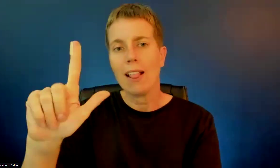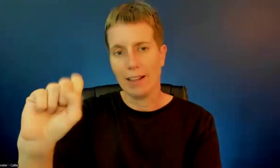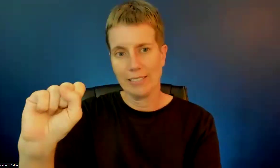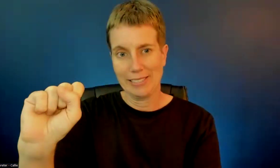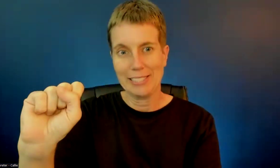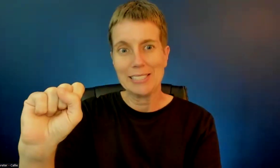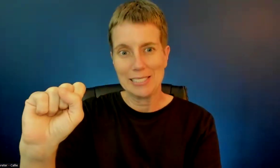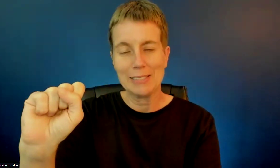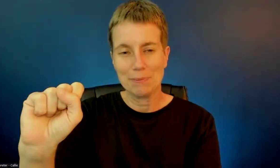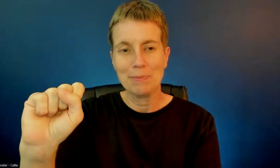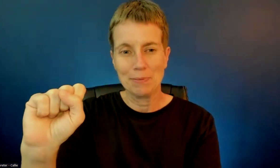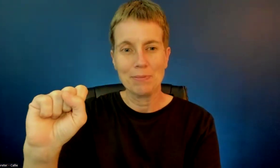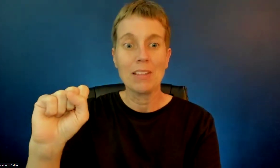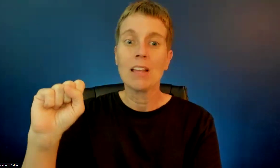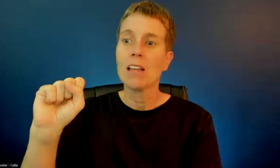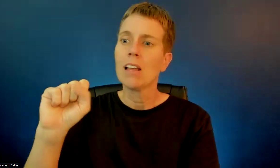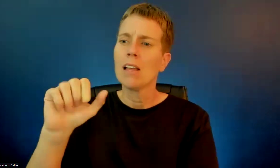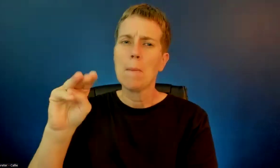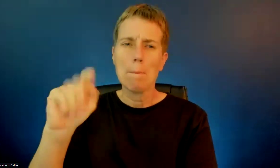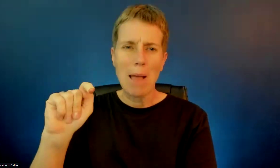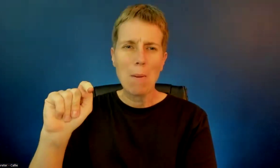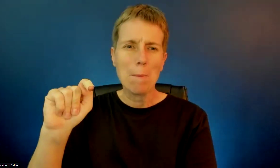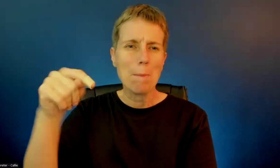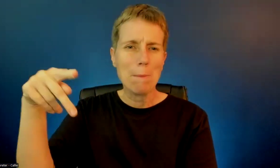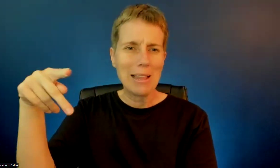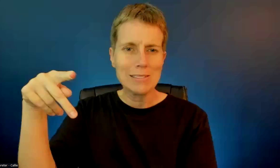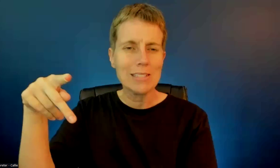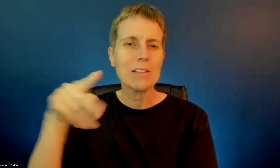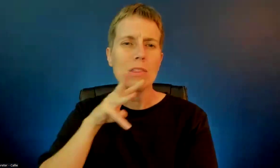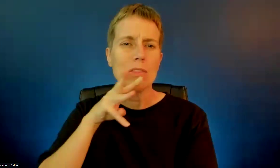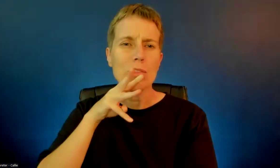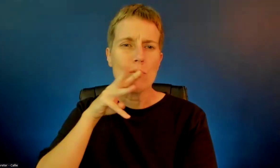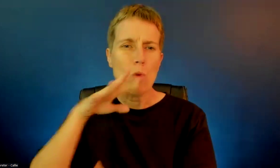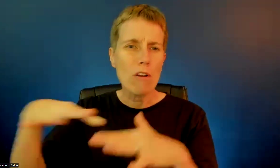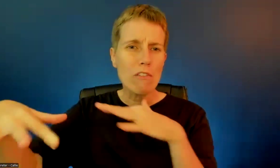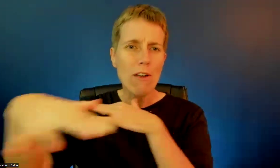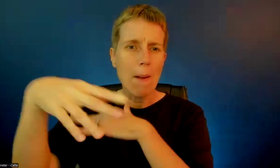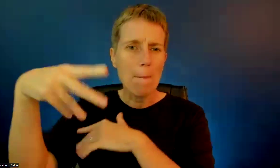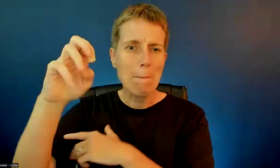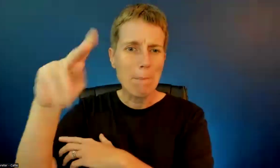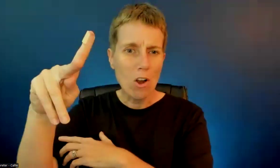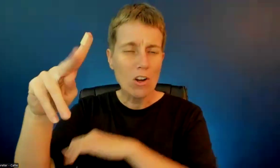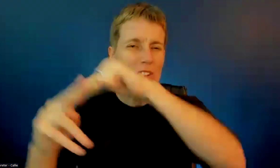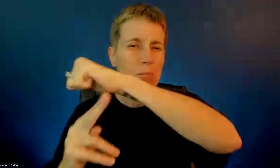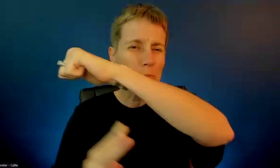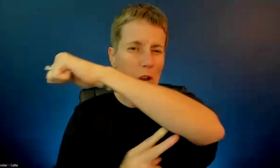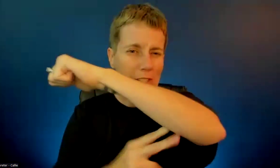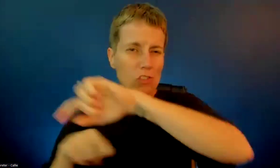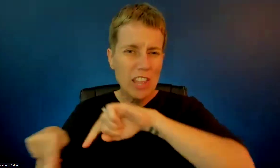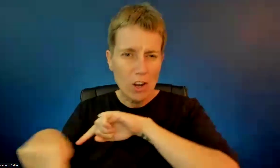Mount Pleasant Waterfront Park underneath the bridge. It's not a very long walk.